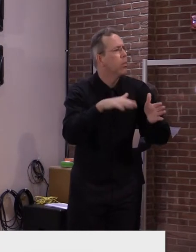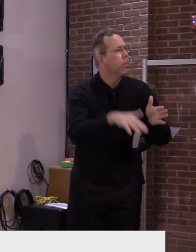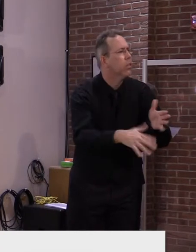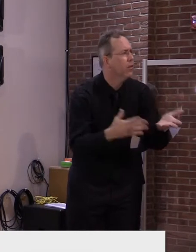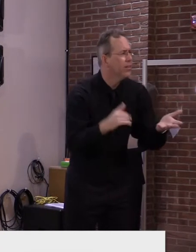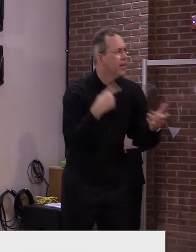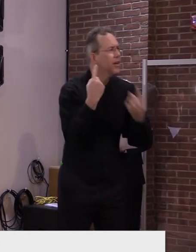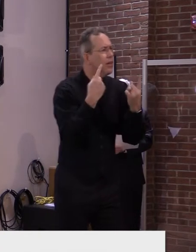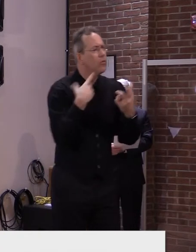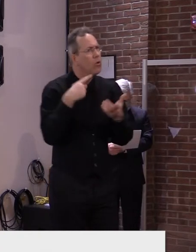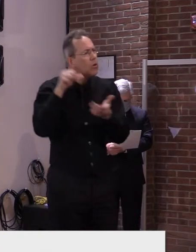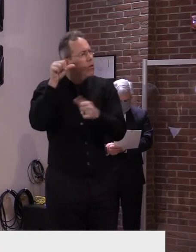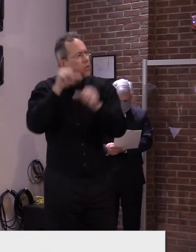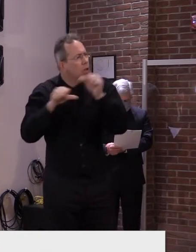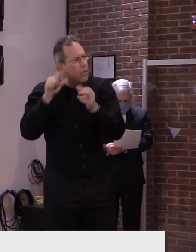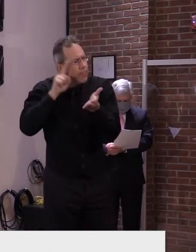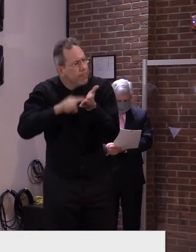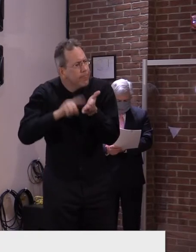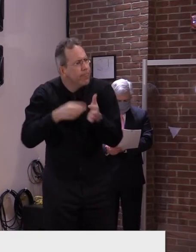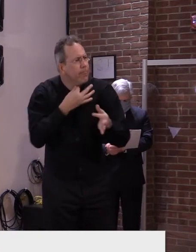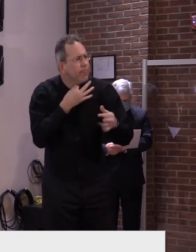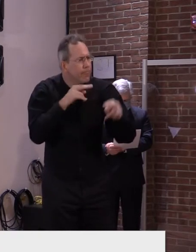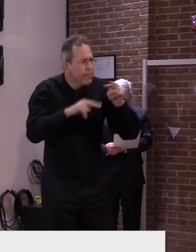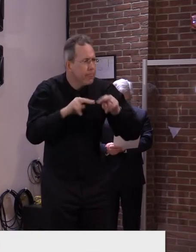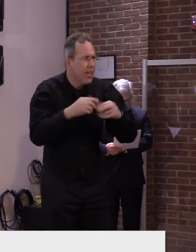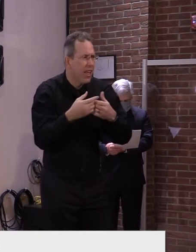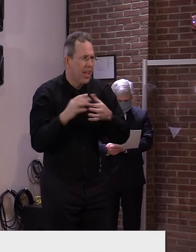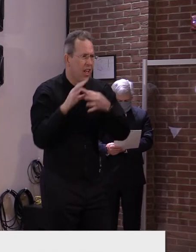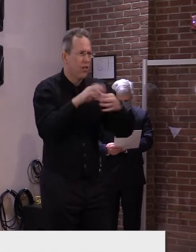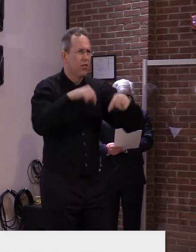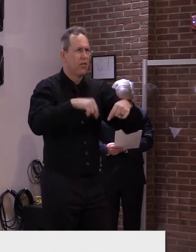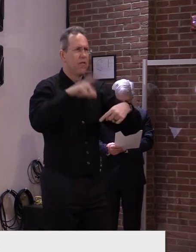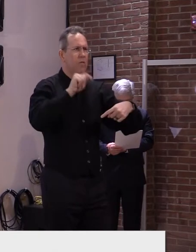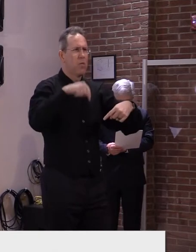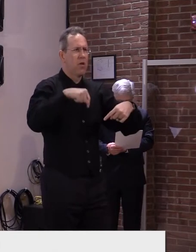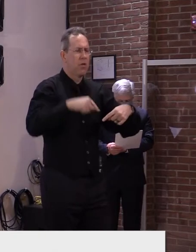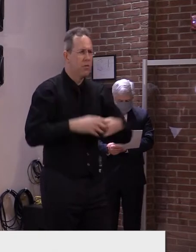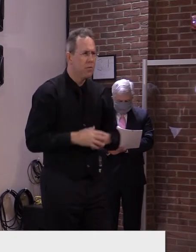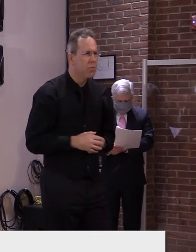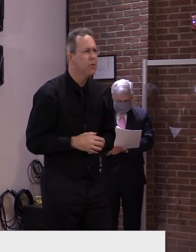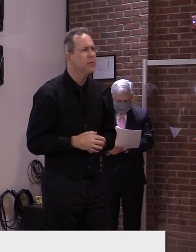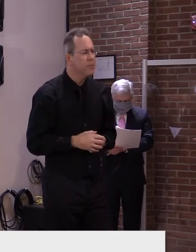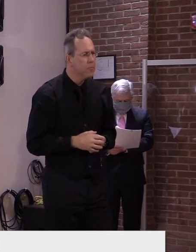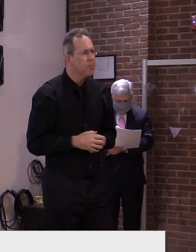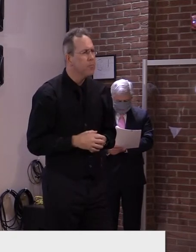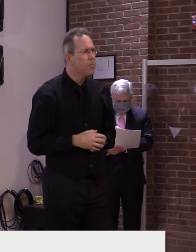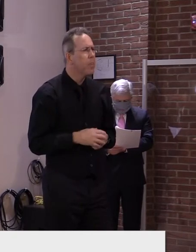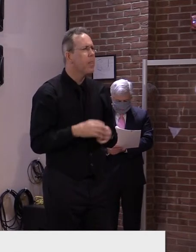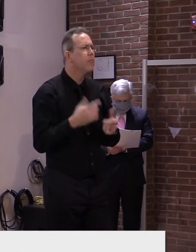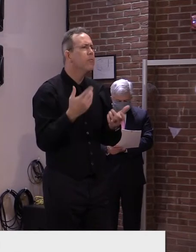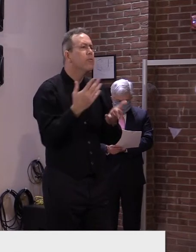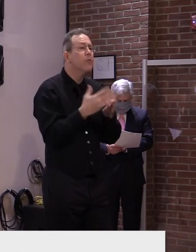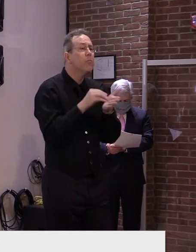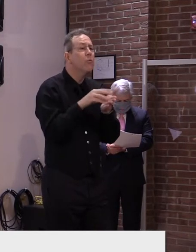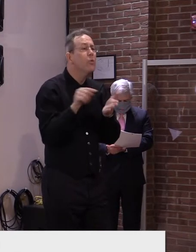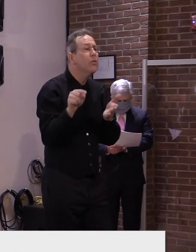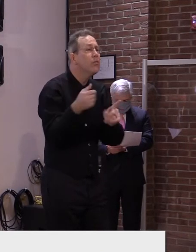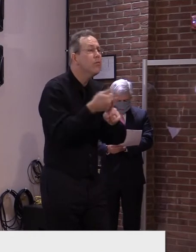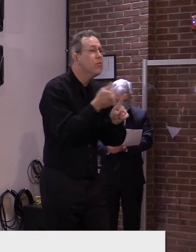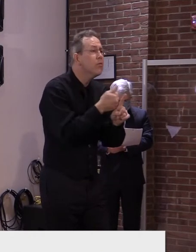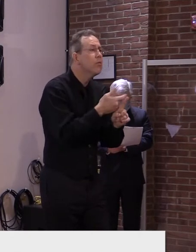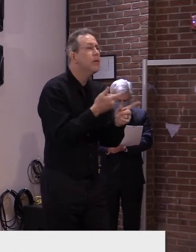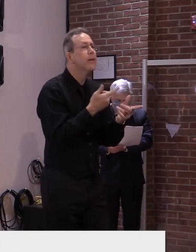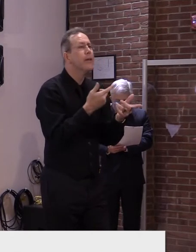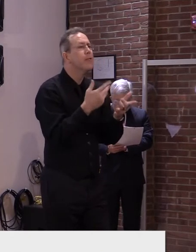in our state, especially since our students have experienced a variety of learning settings over the year, and the data could be very useful for us in